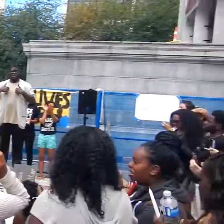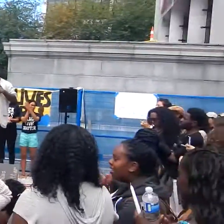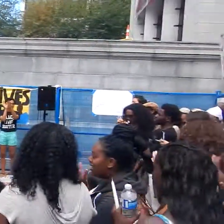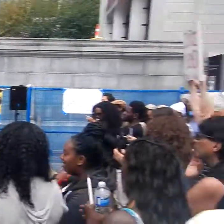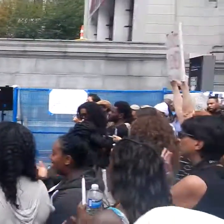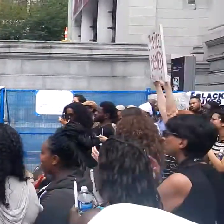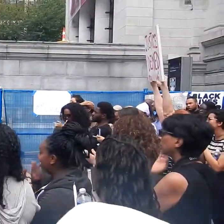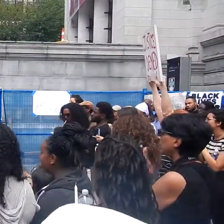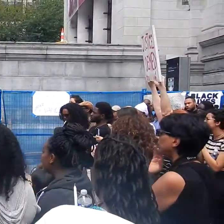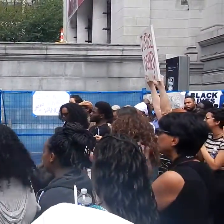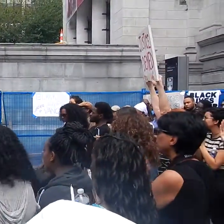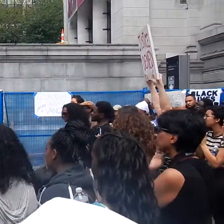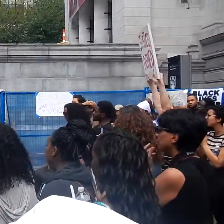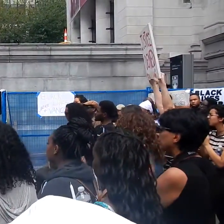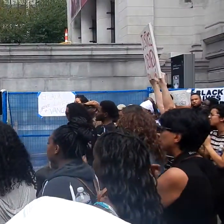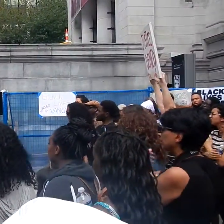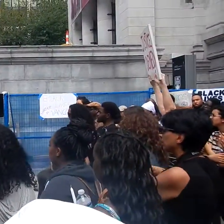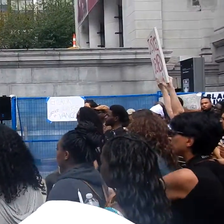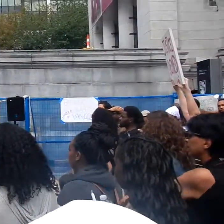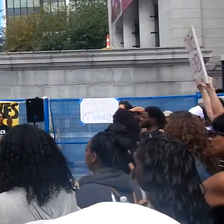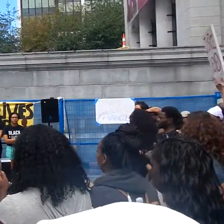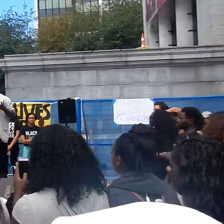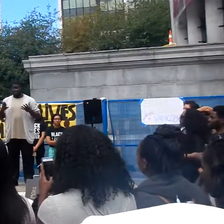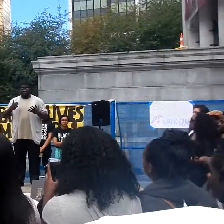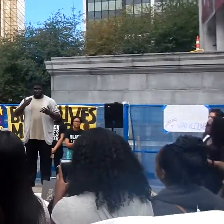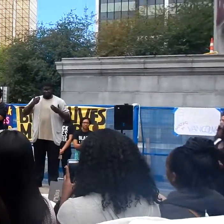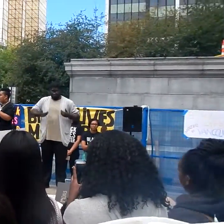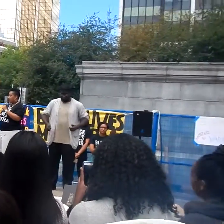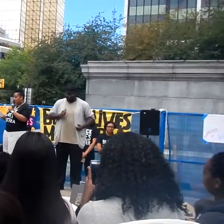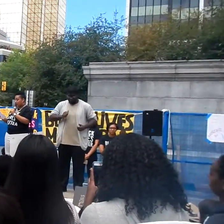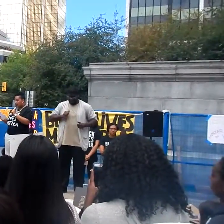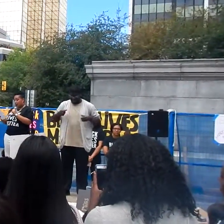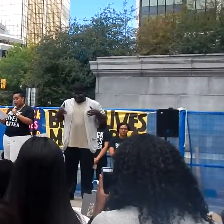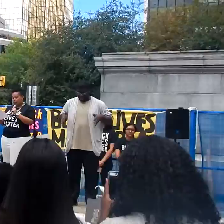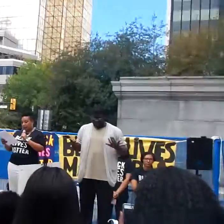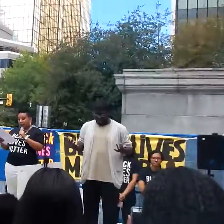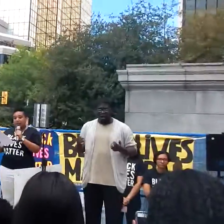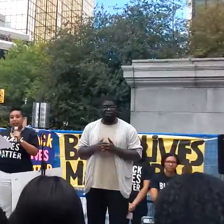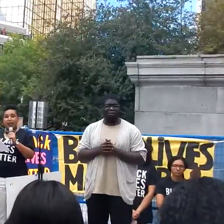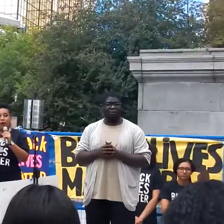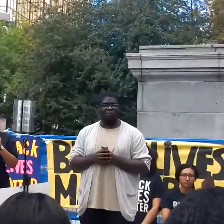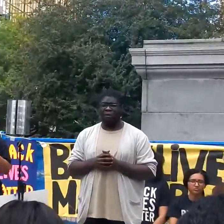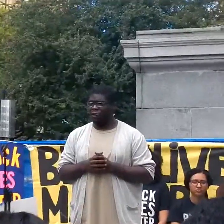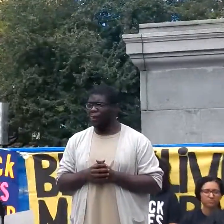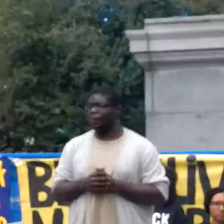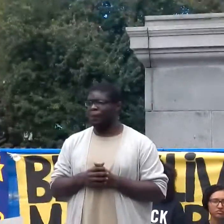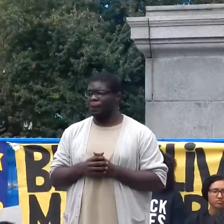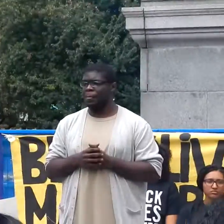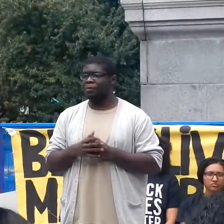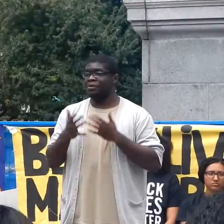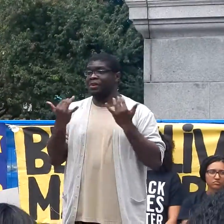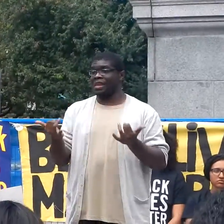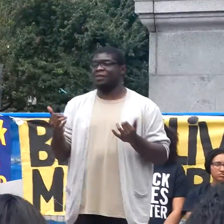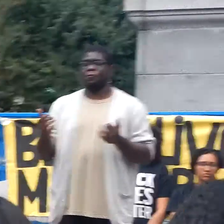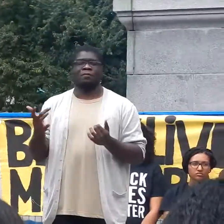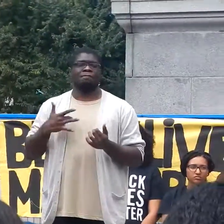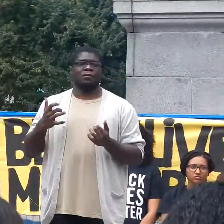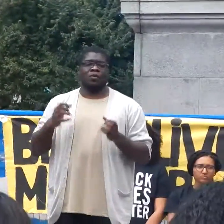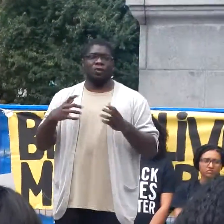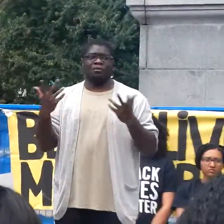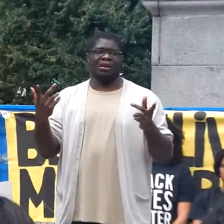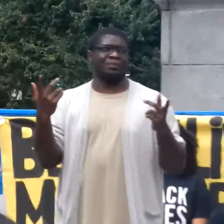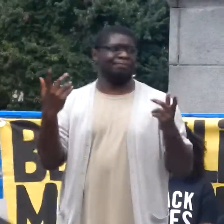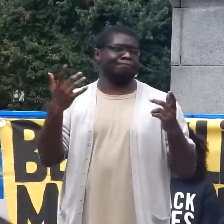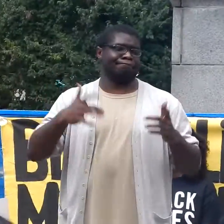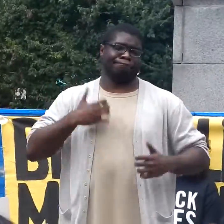how much of me is left now how much will be left of me by the time i'm 30 today we are feeling so many things in dallas